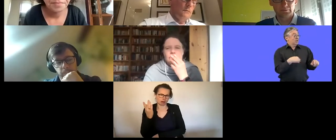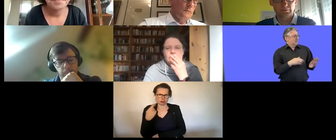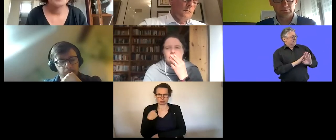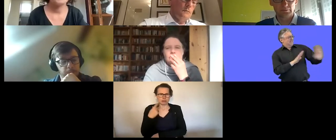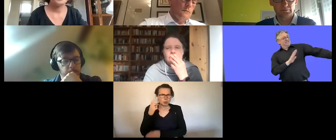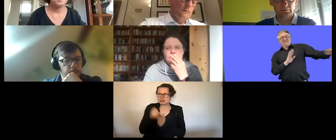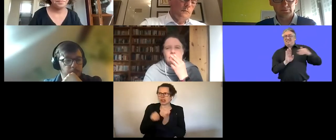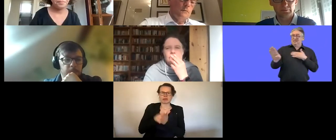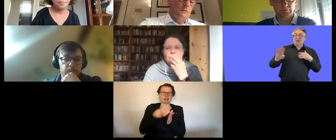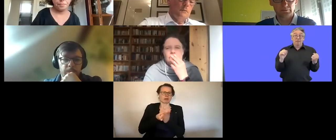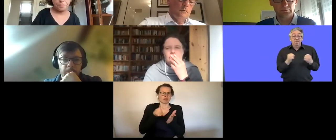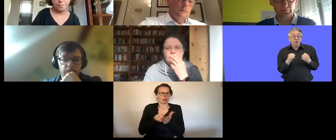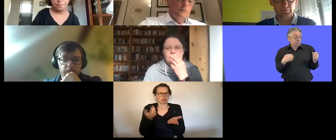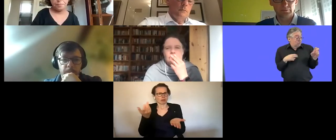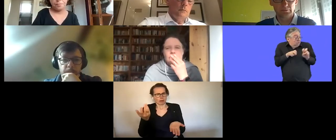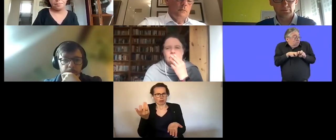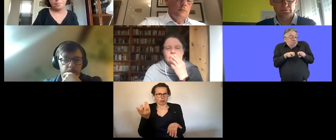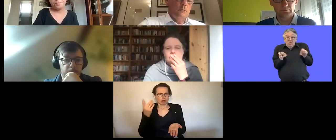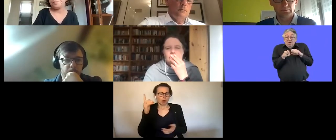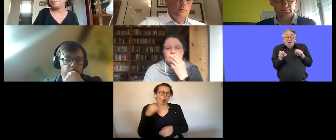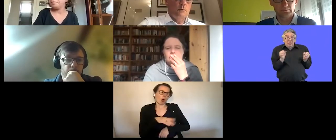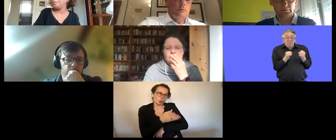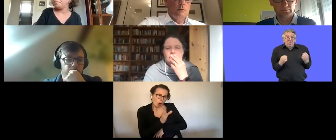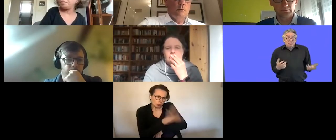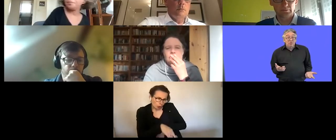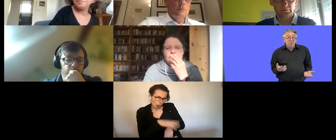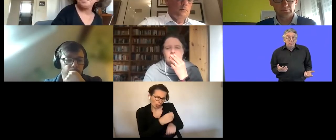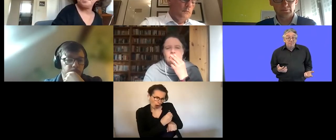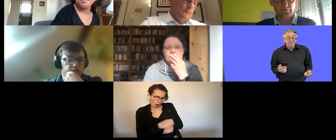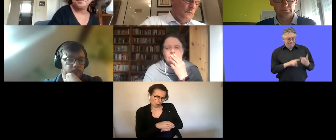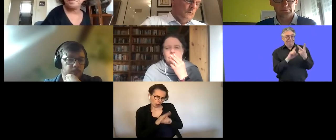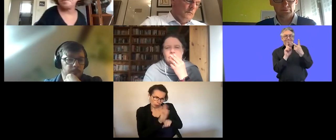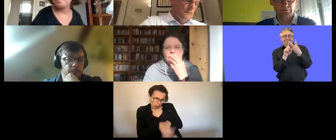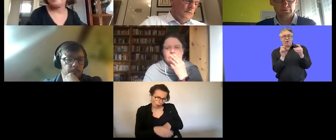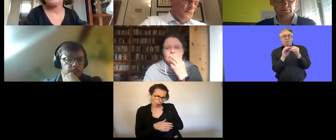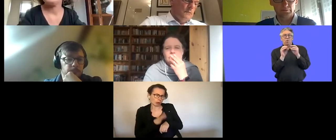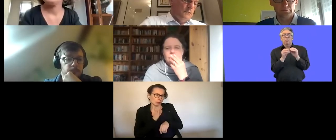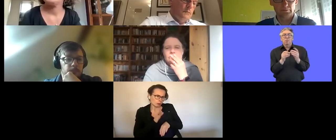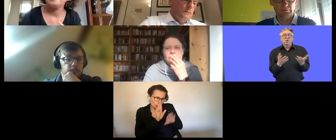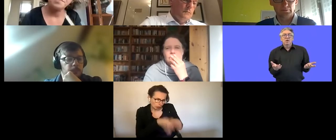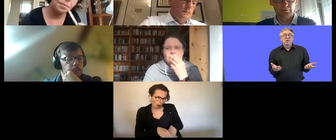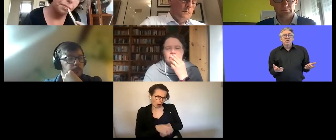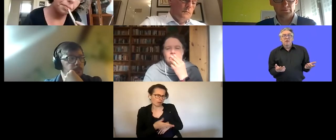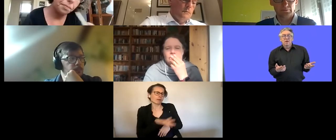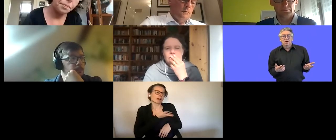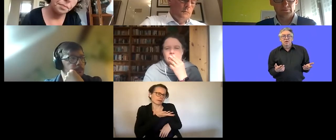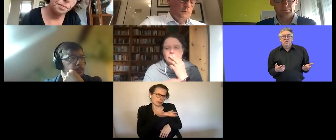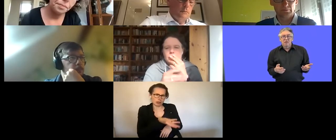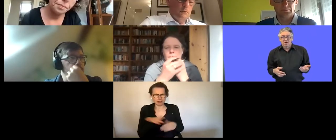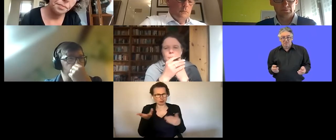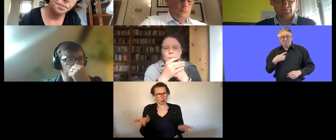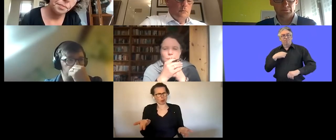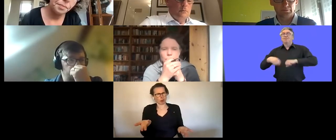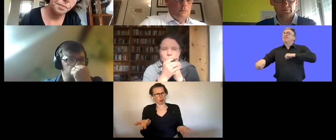have very little say in decisions um everybody turns around to us and and says but